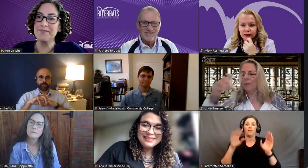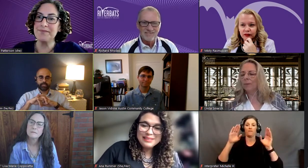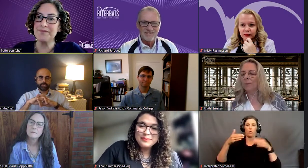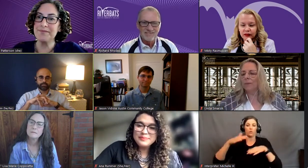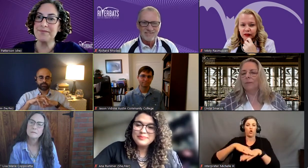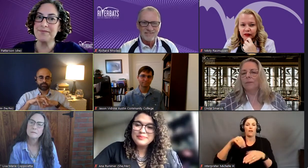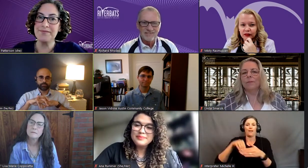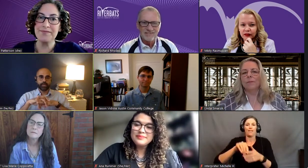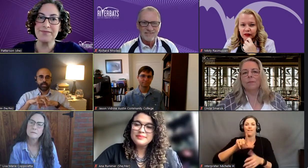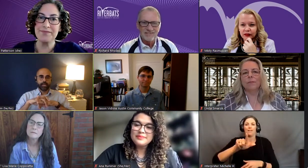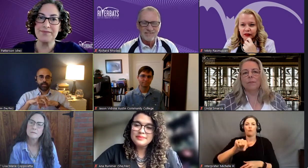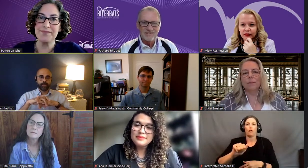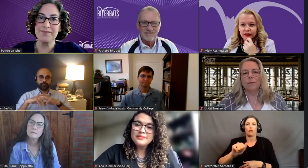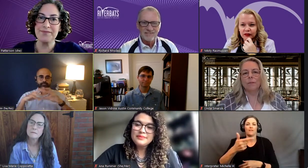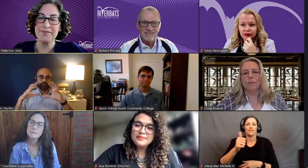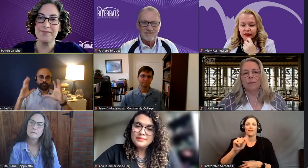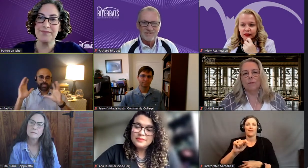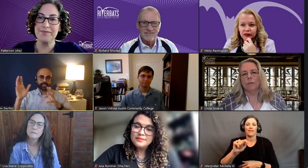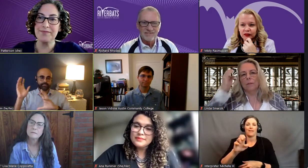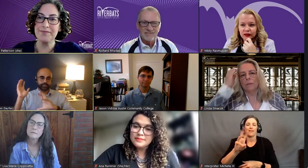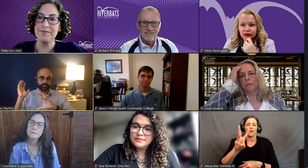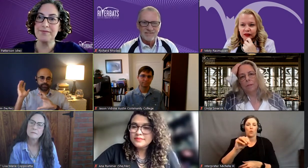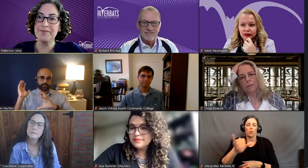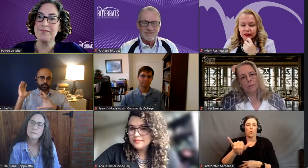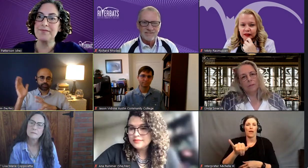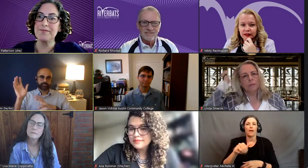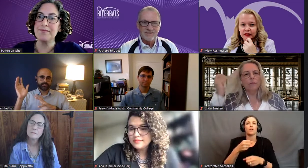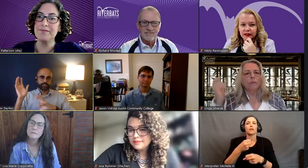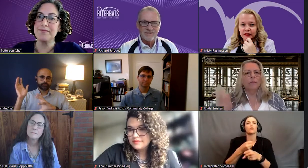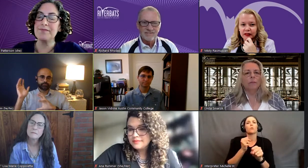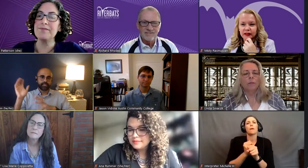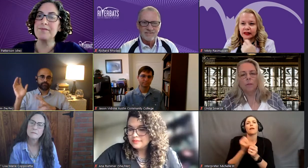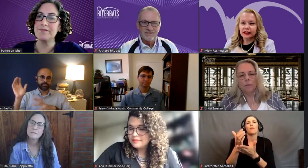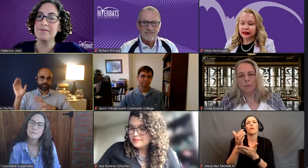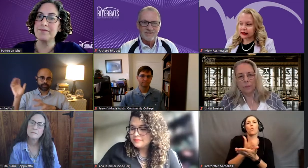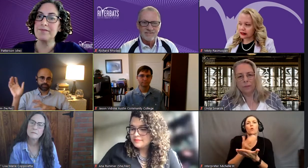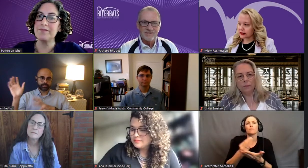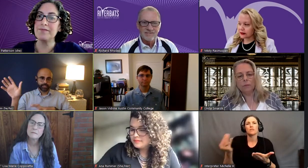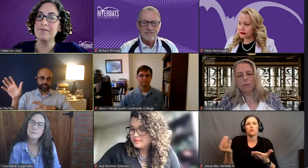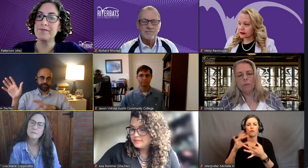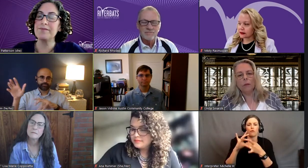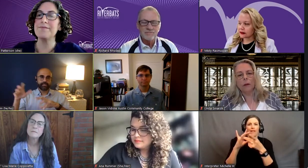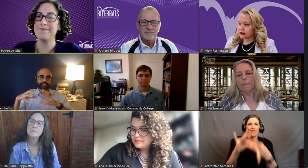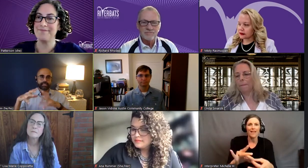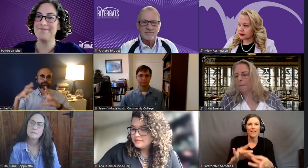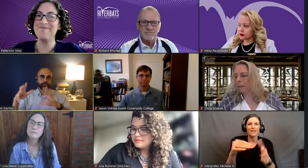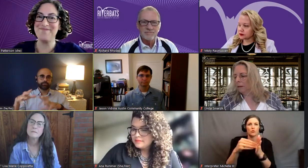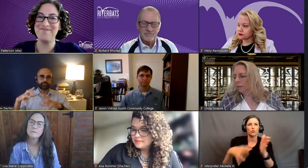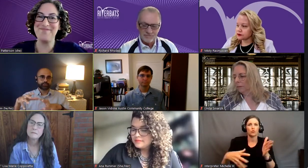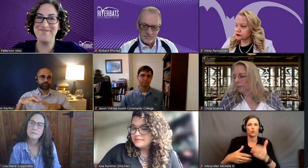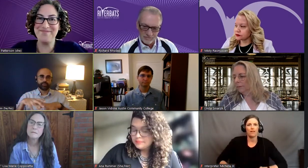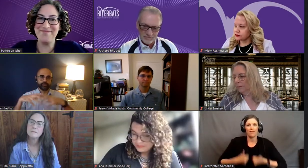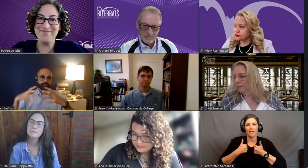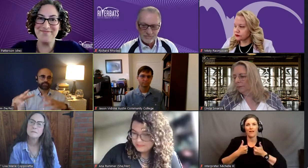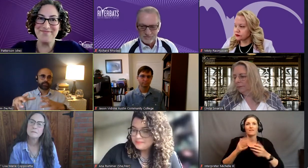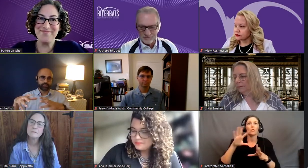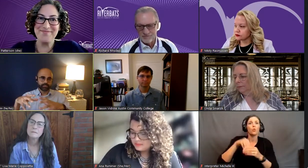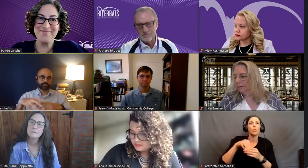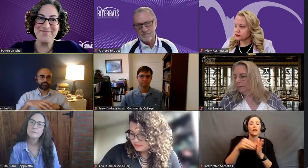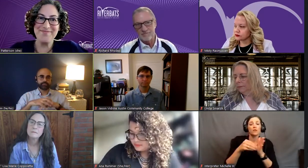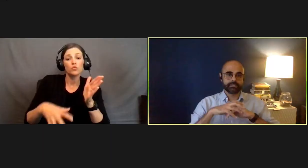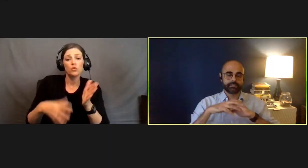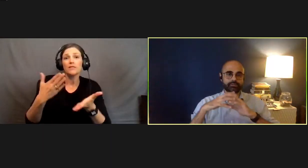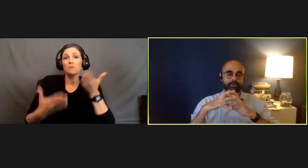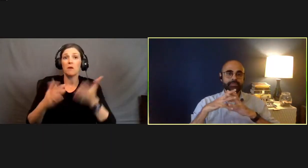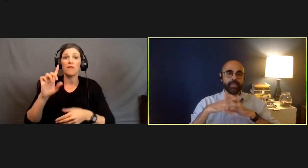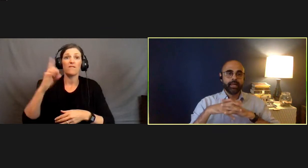arts gateway is to make the course material relevant to student lives right and that includes students who may be first generation